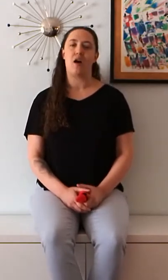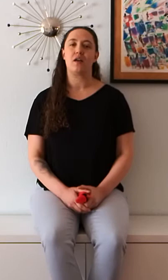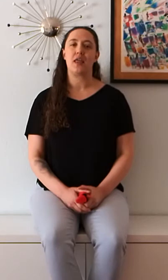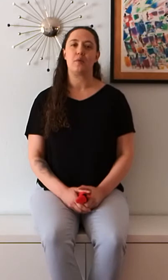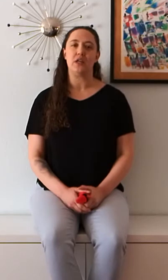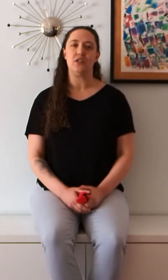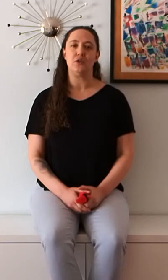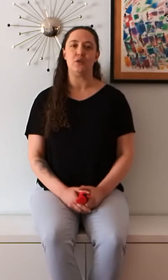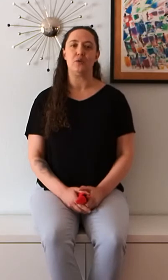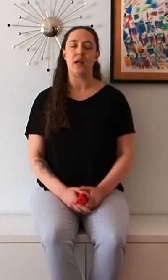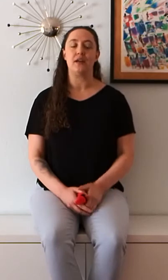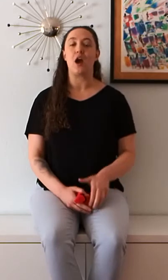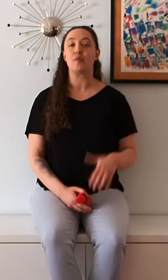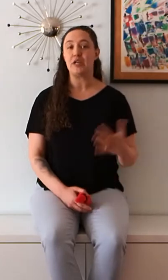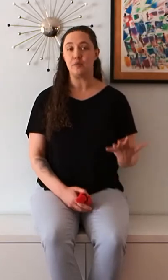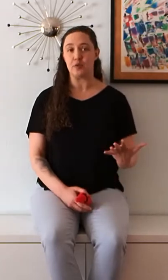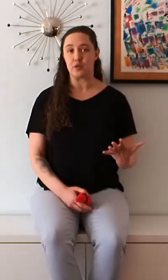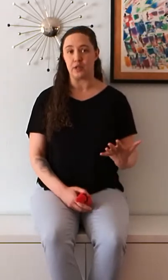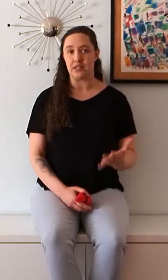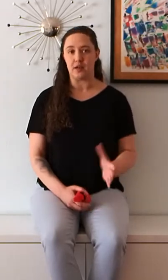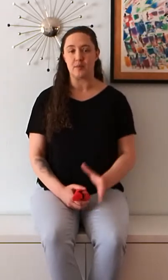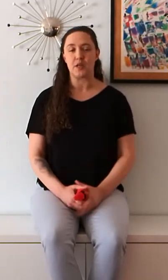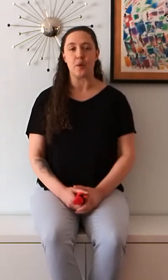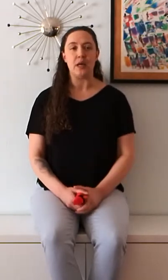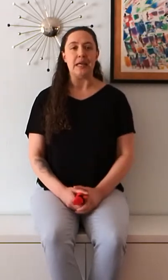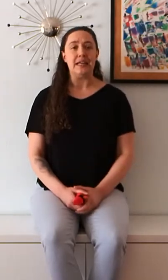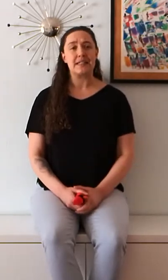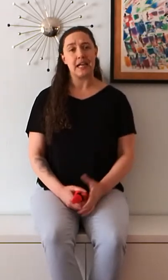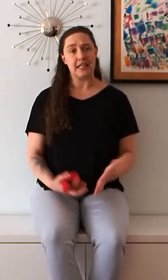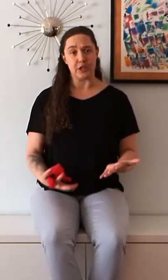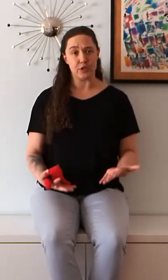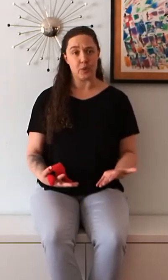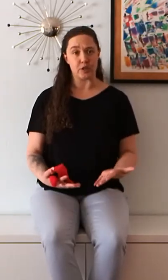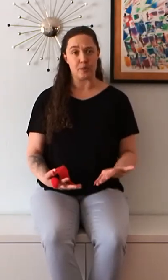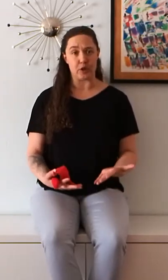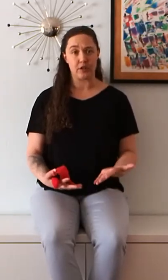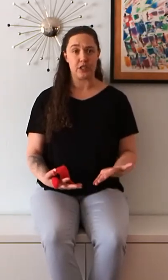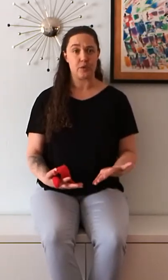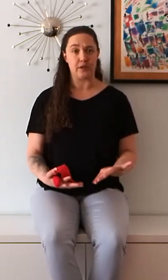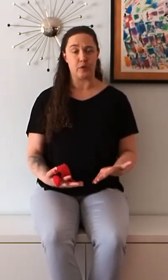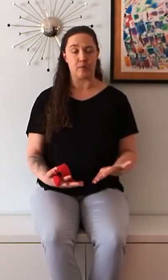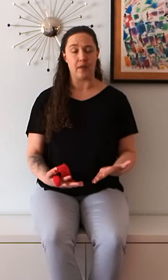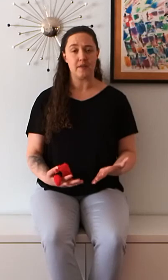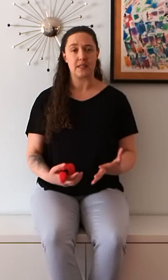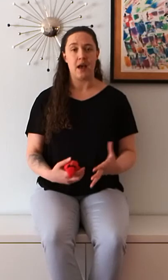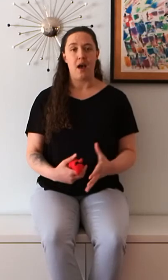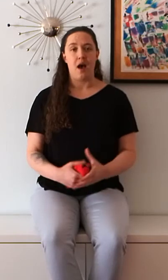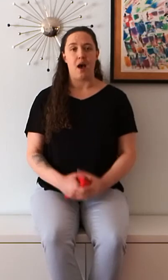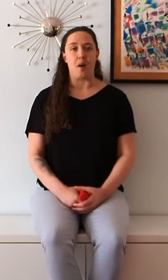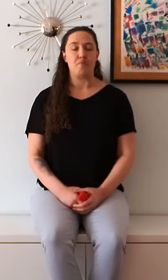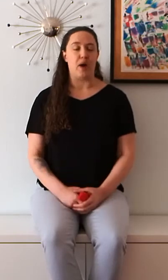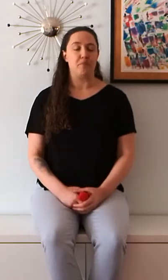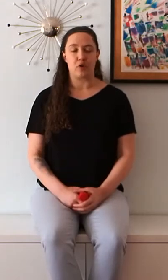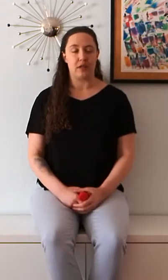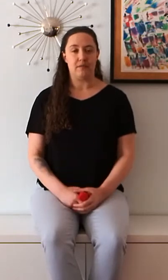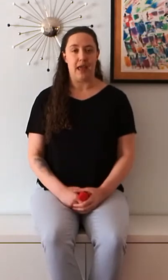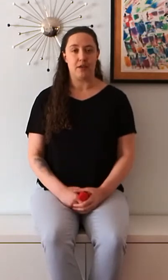that we do in our peek-a-boo storytime. So it's kind of geared towards birth to 24 months, but more than anyone